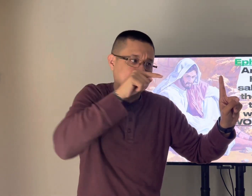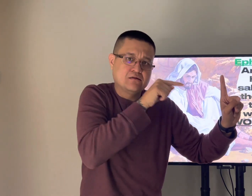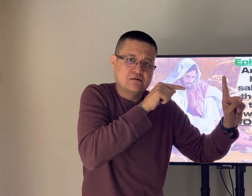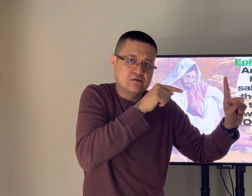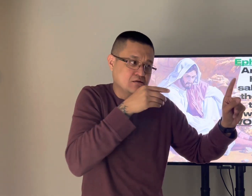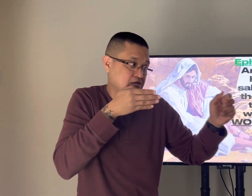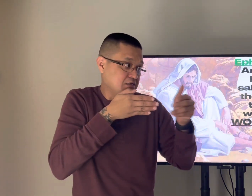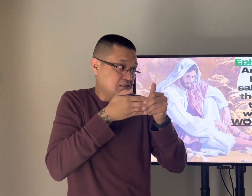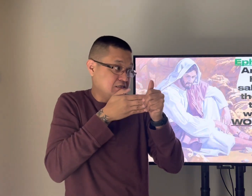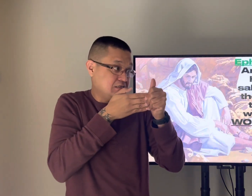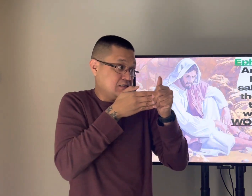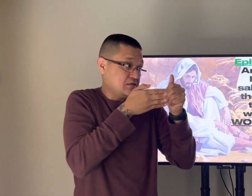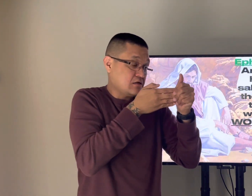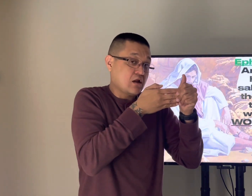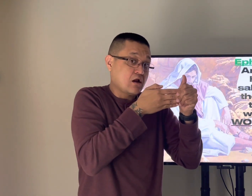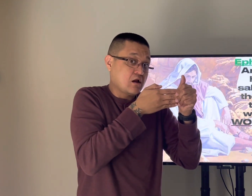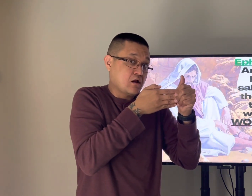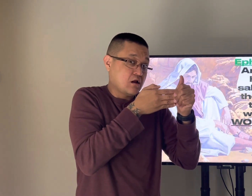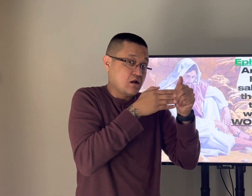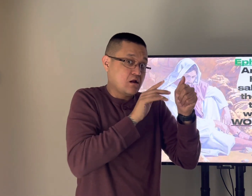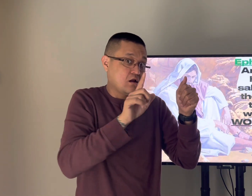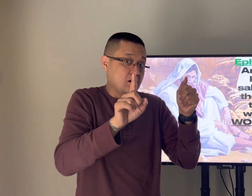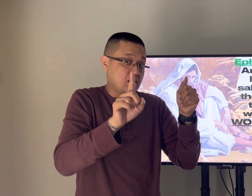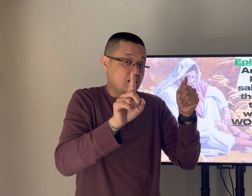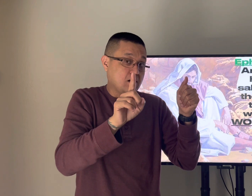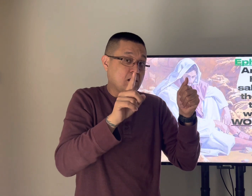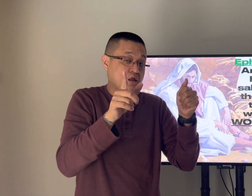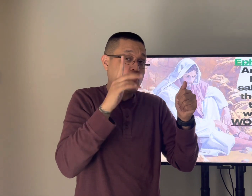i said it the spirit led him up to be tempted of the devil